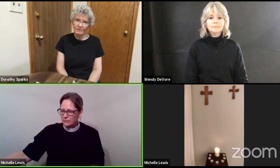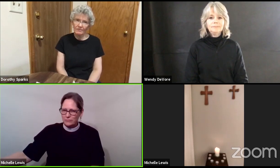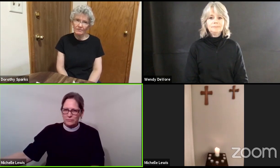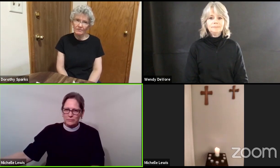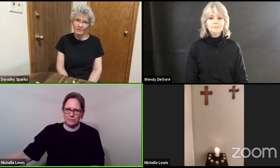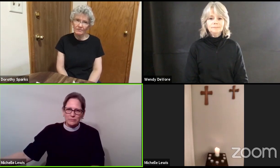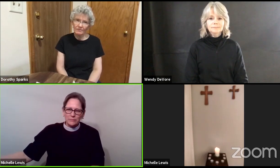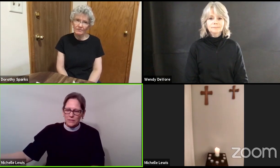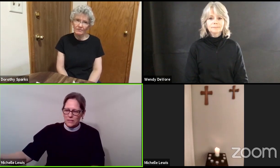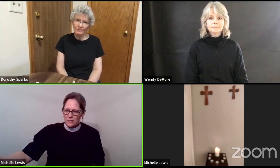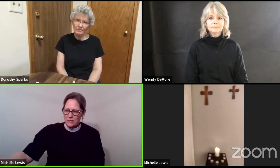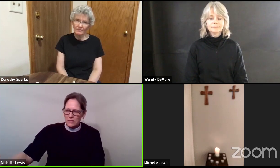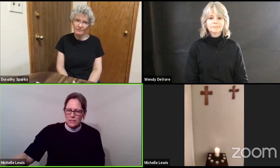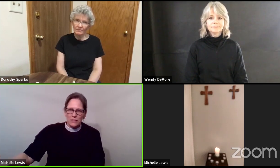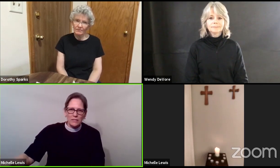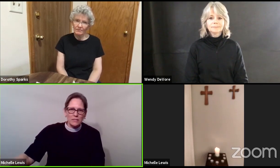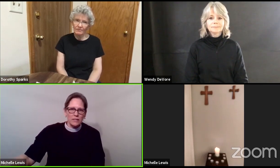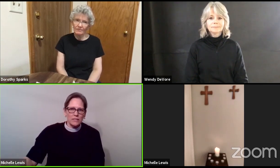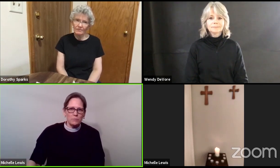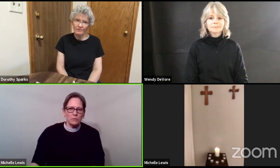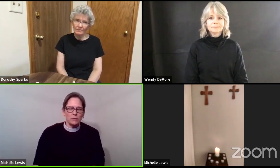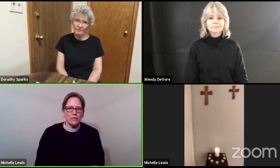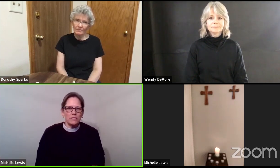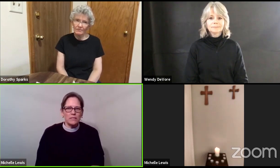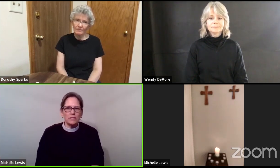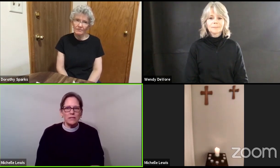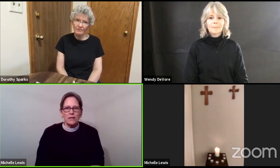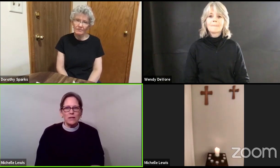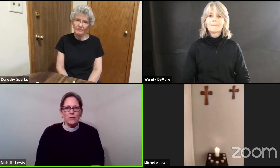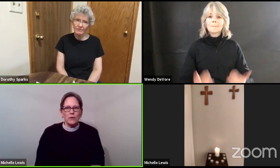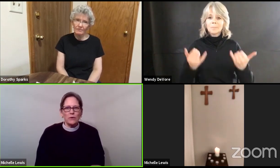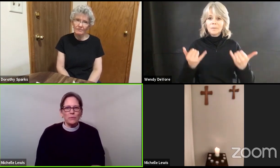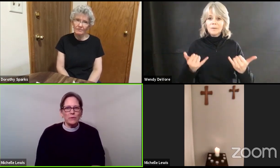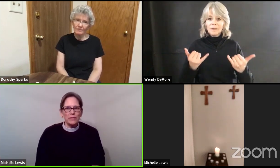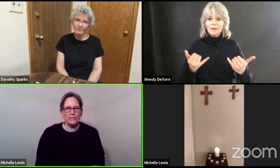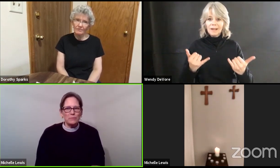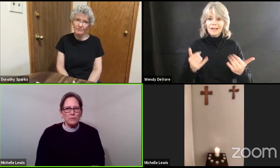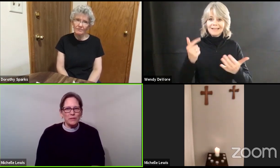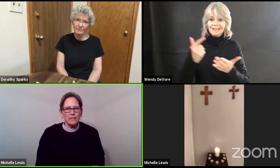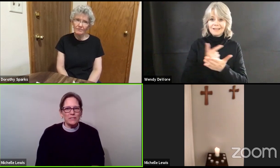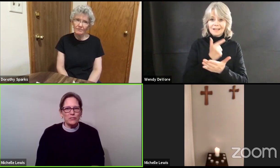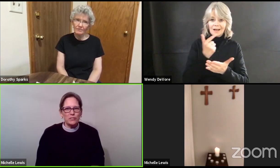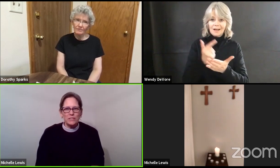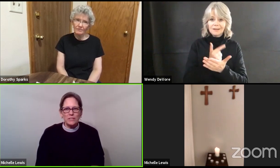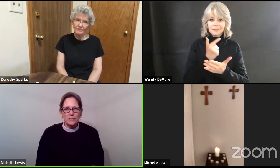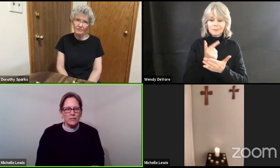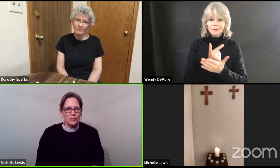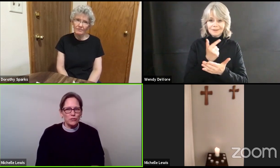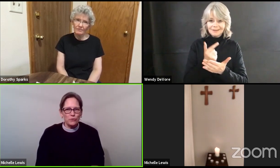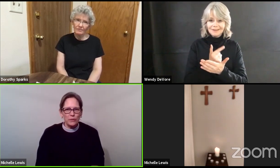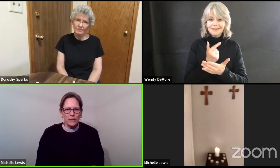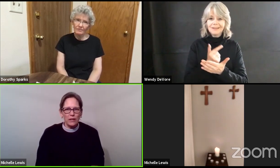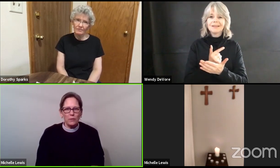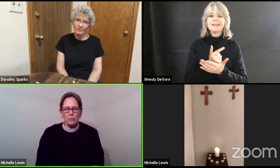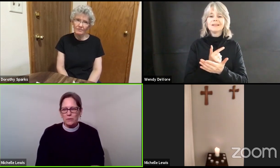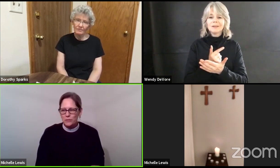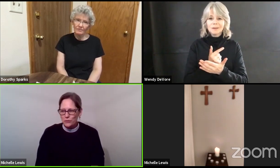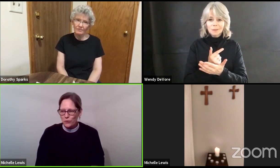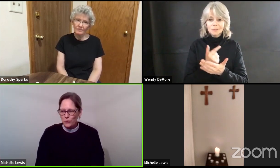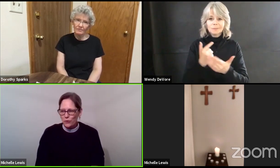in today's gospel lesson we experience Jesus showing up so